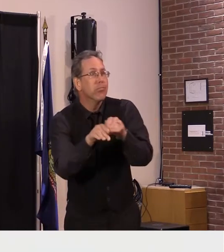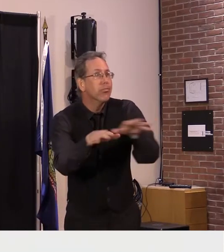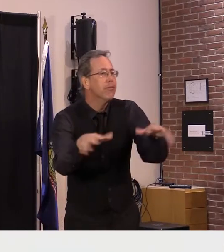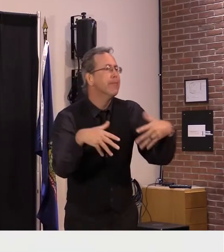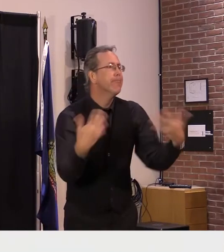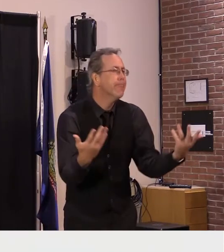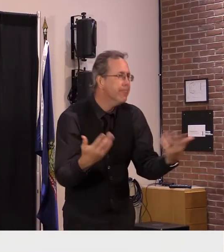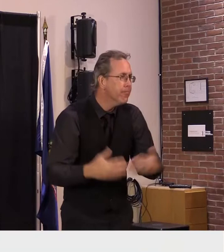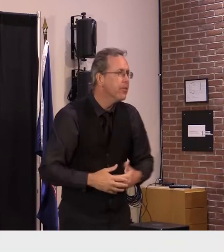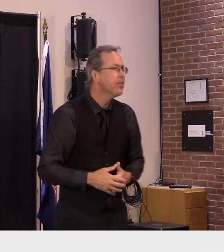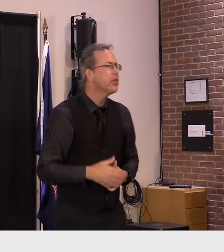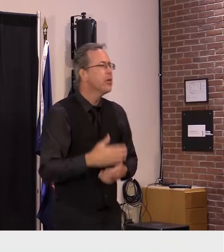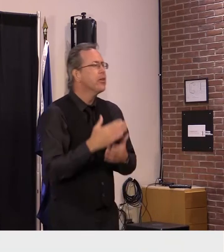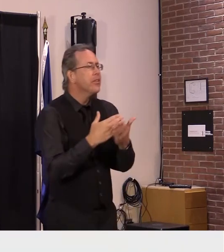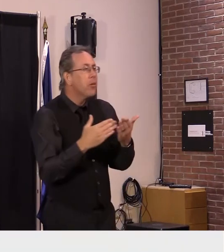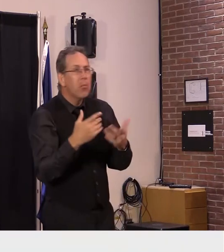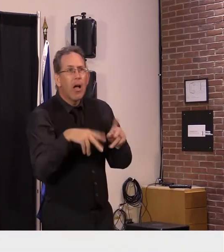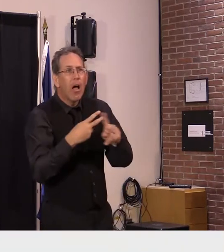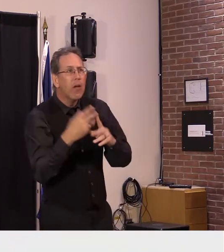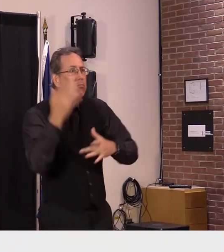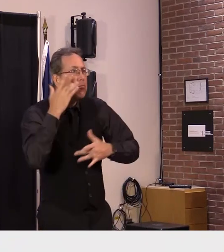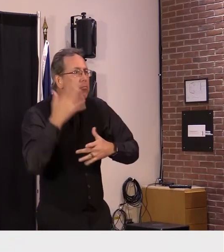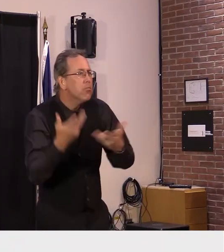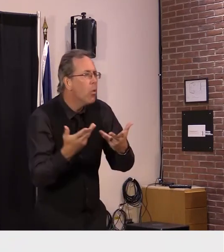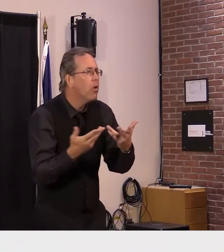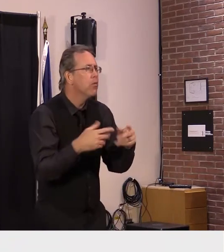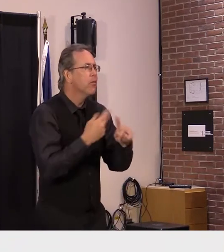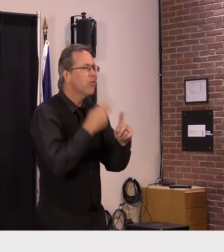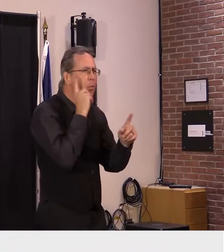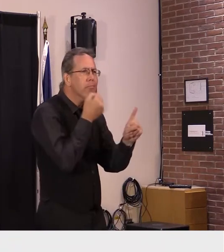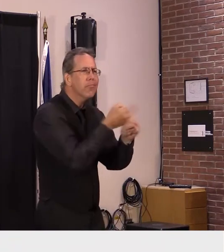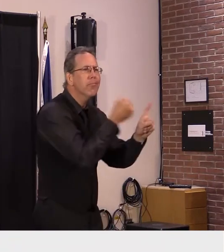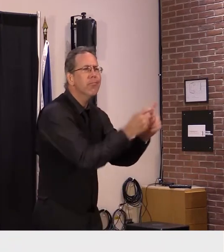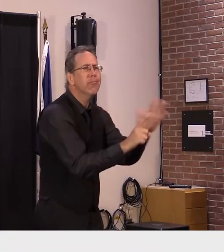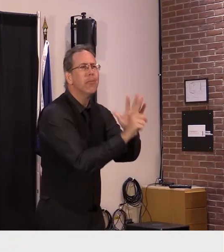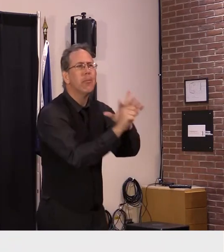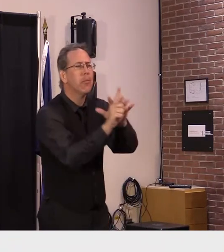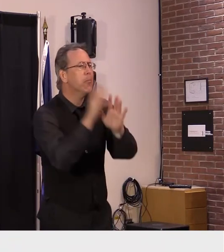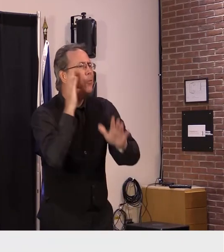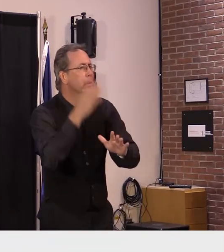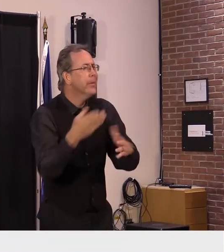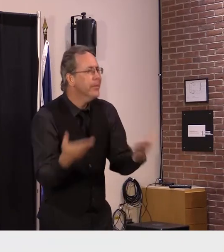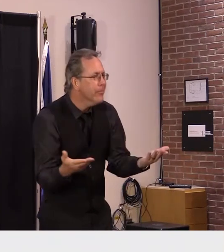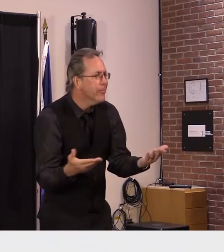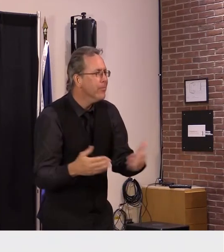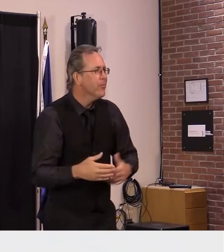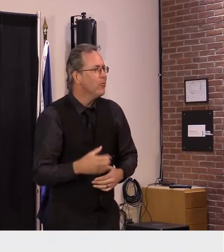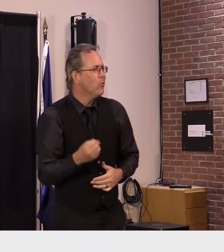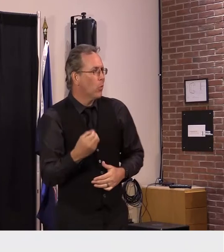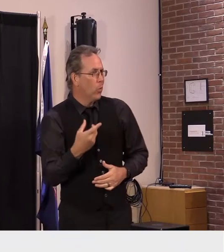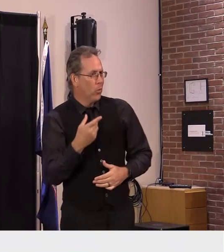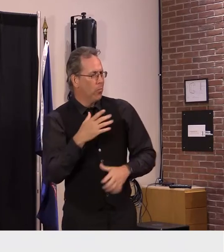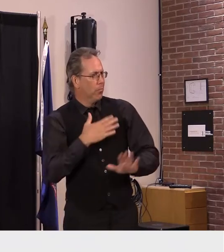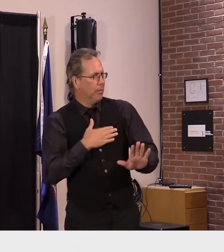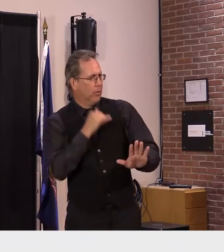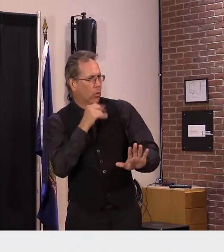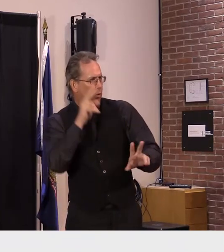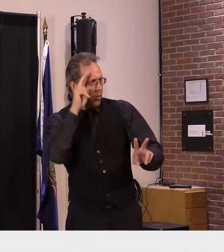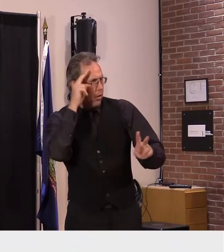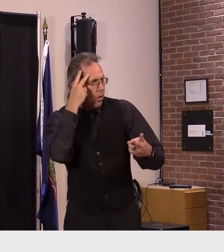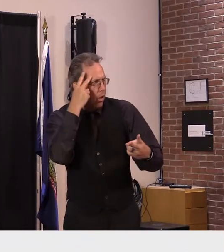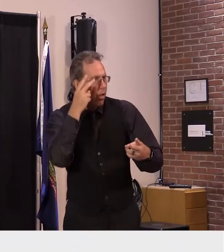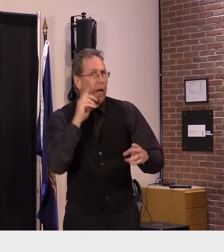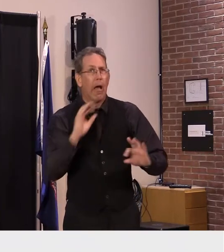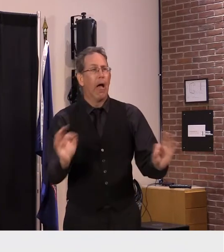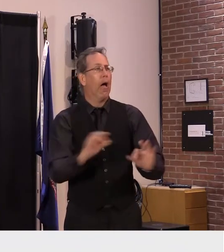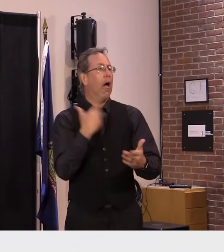and uh and that will increase so i uh don't want you to i don't want to give you the impression that we don't we think this is